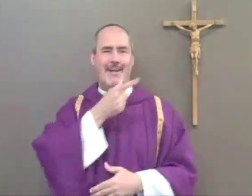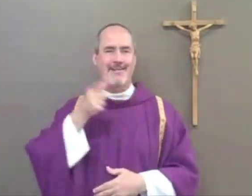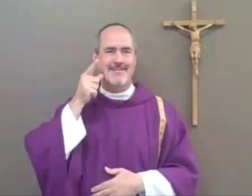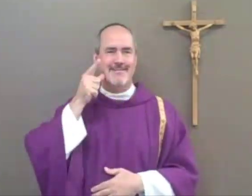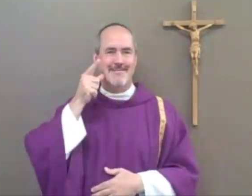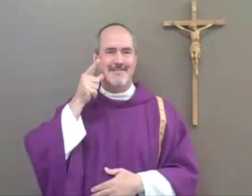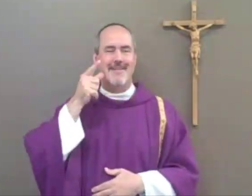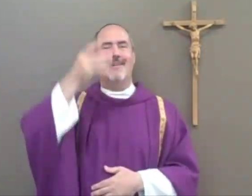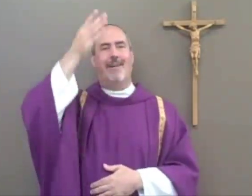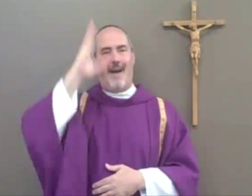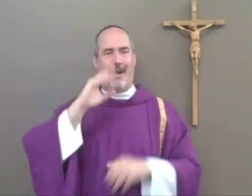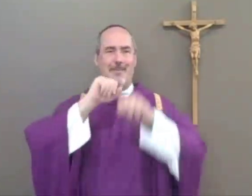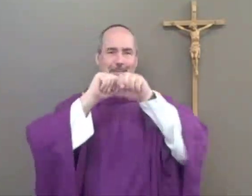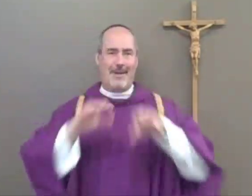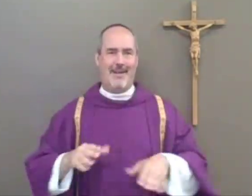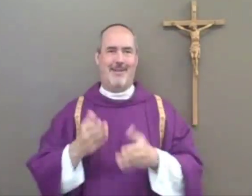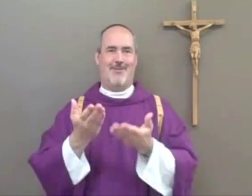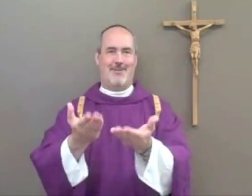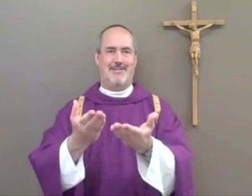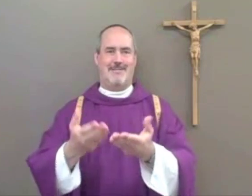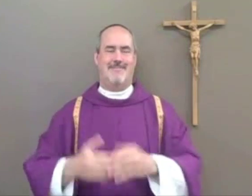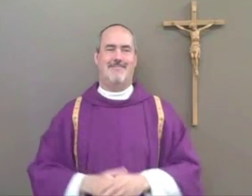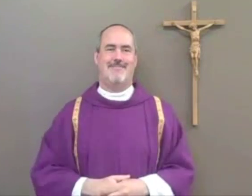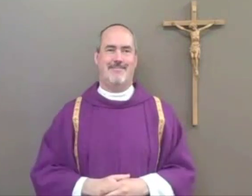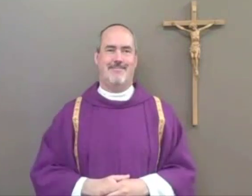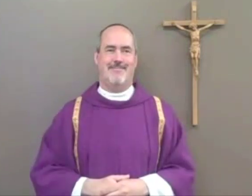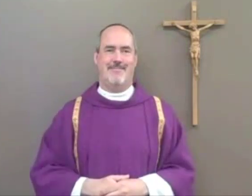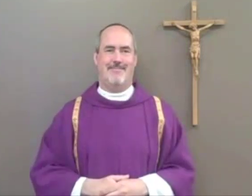Take advantage of this during Lent. God bless you. you.